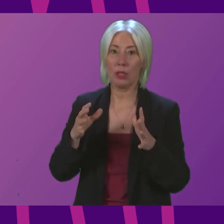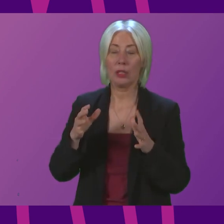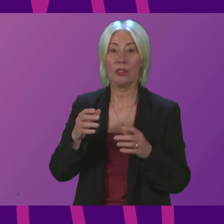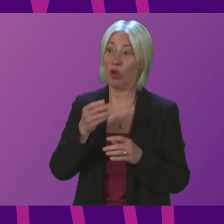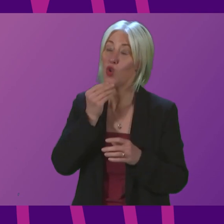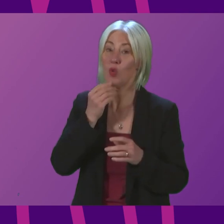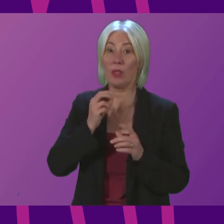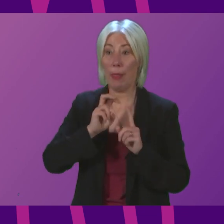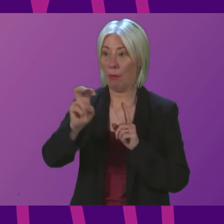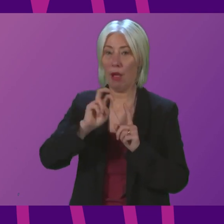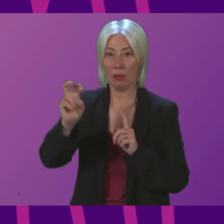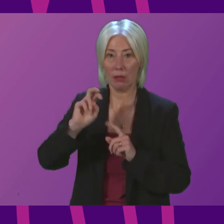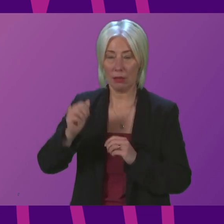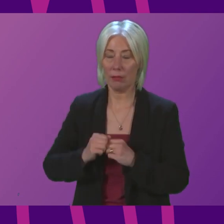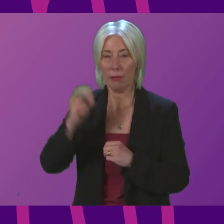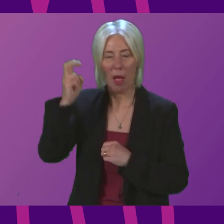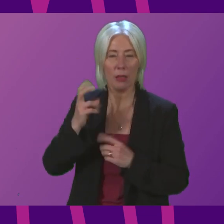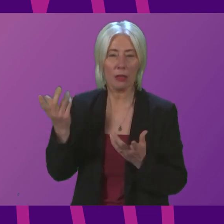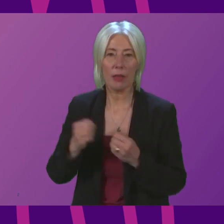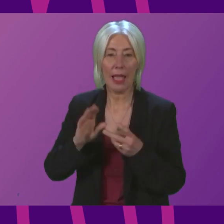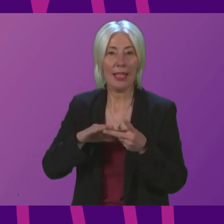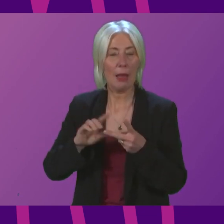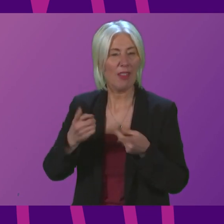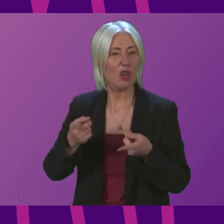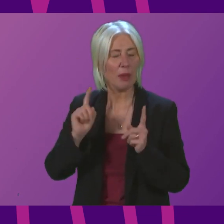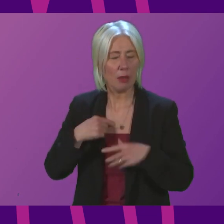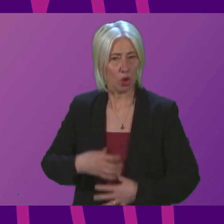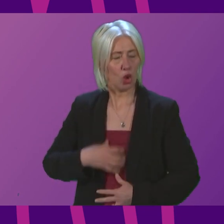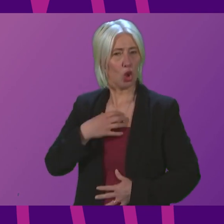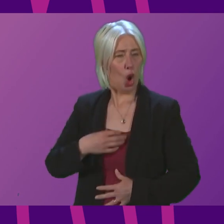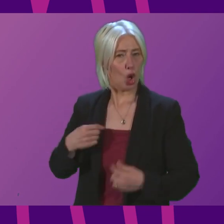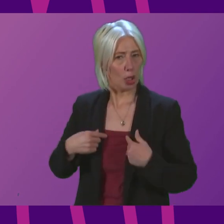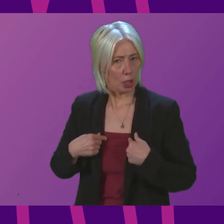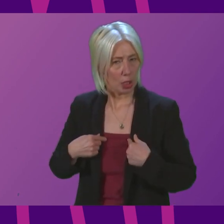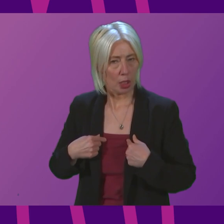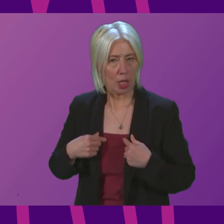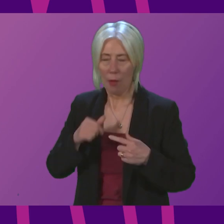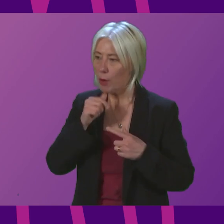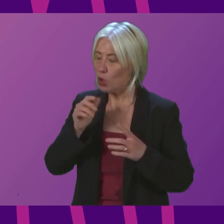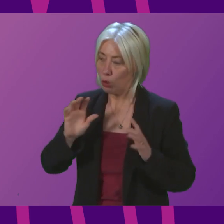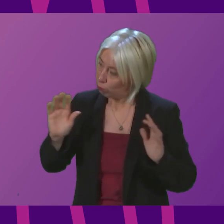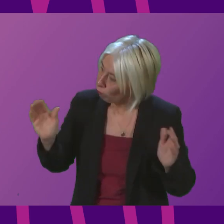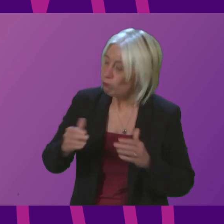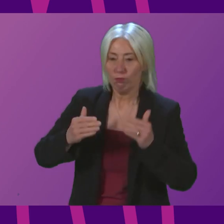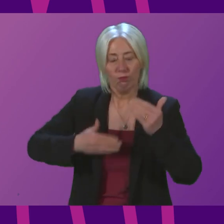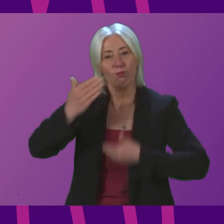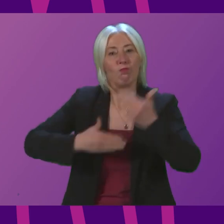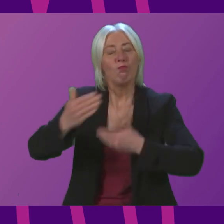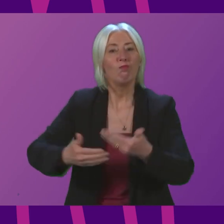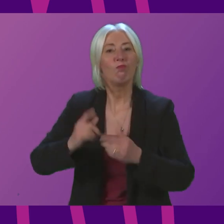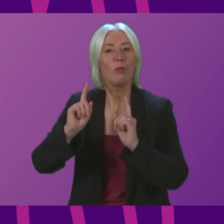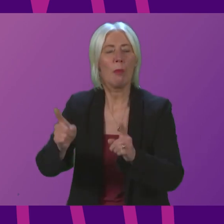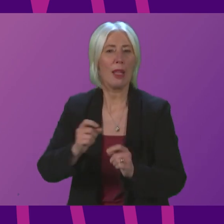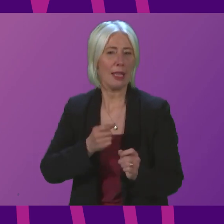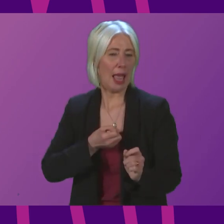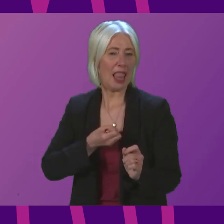Is the Deputy First Minister as shocked as I am that rather than embracing progressive politics, Labour have